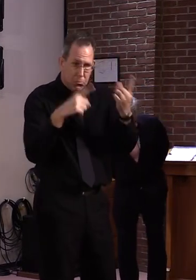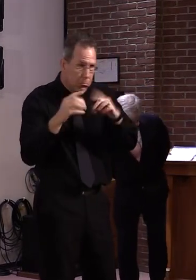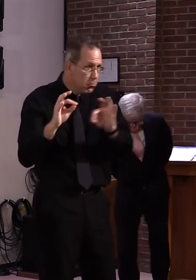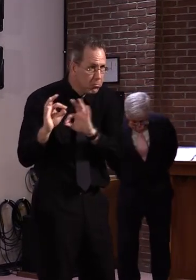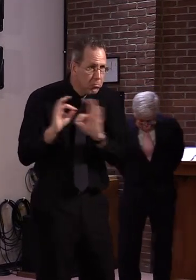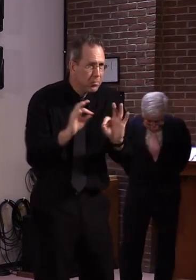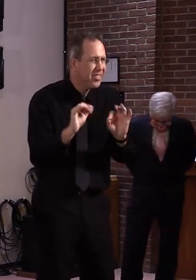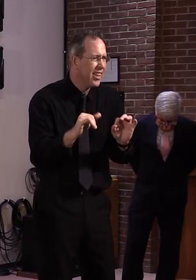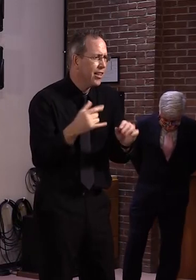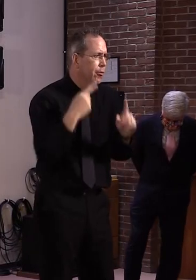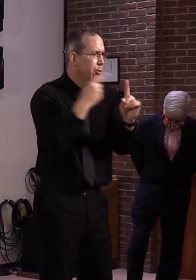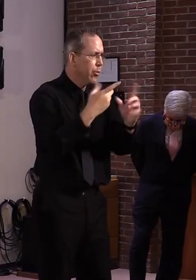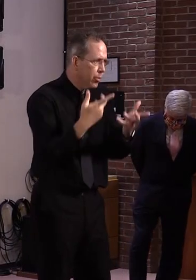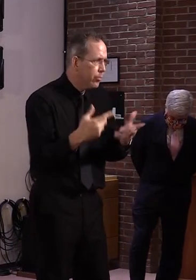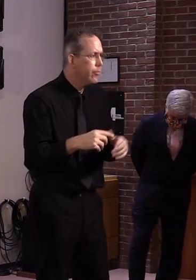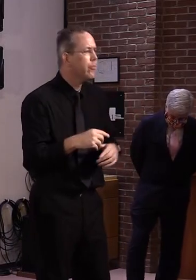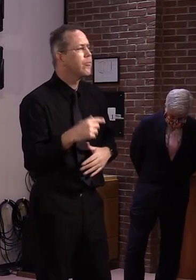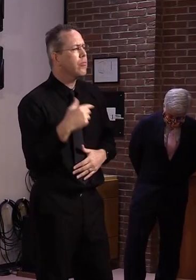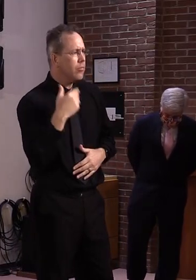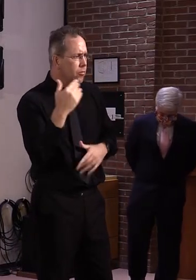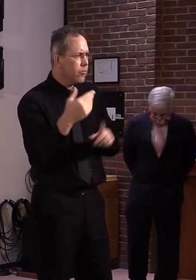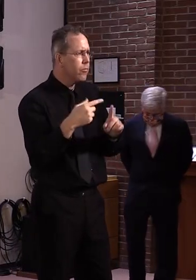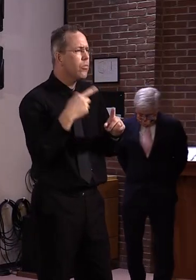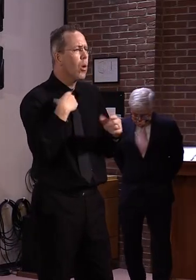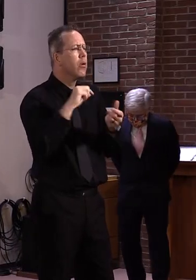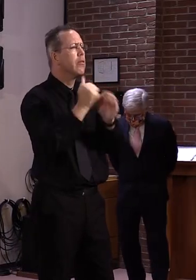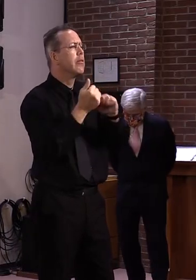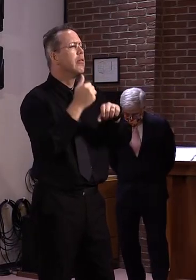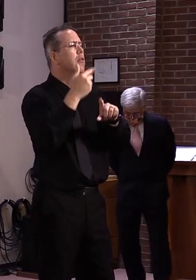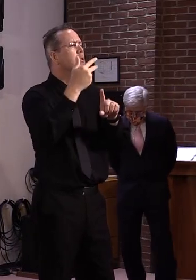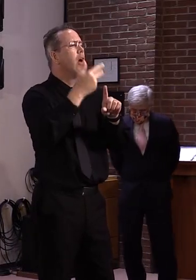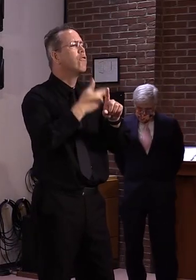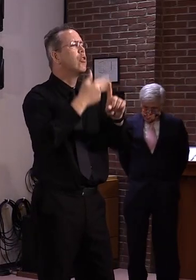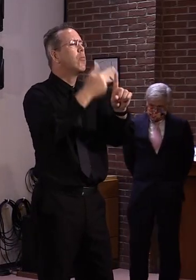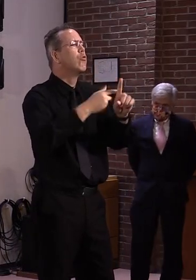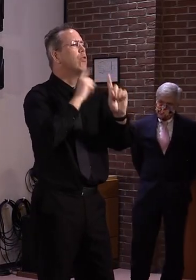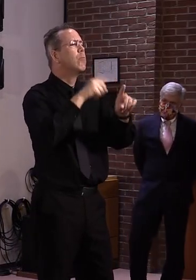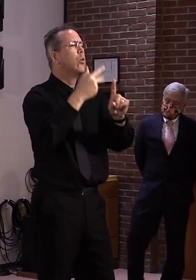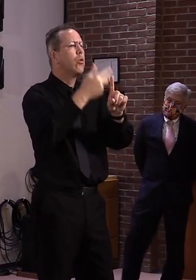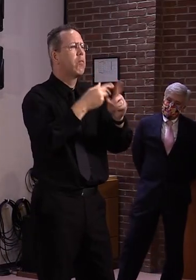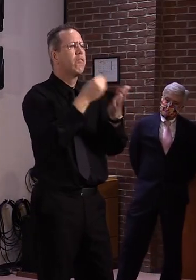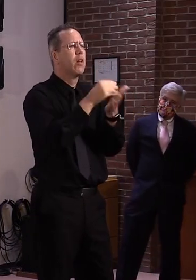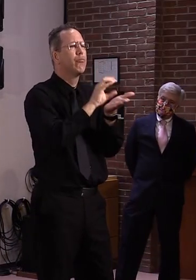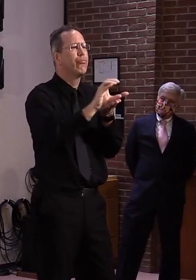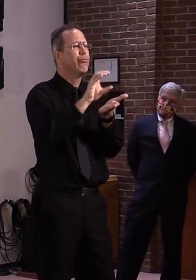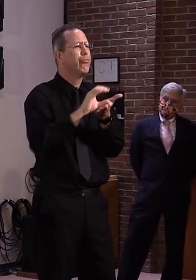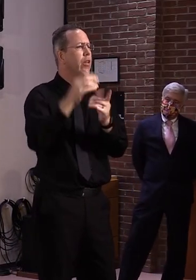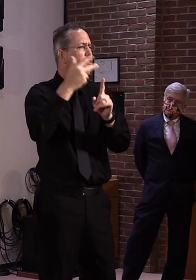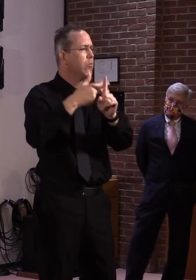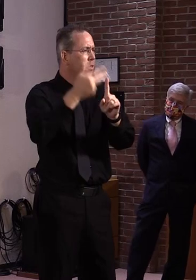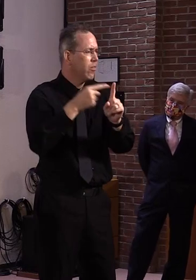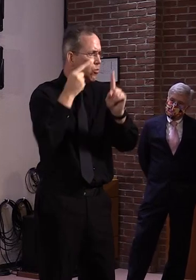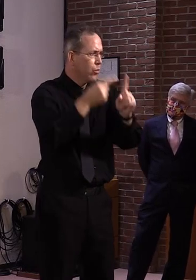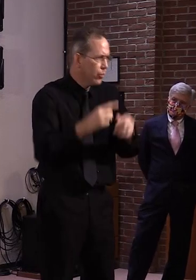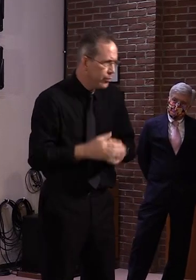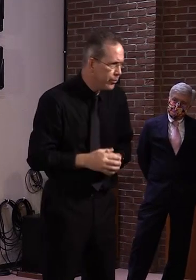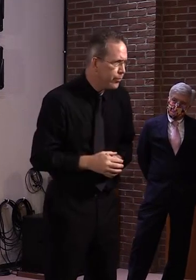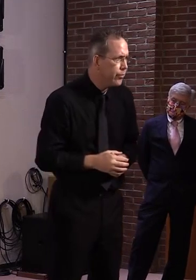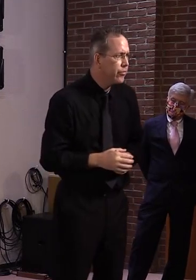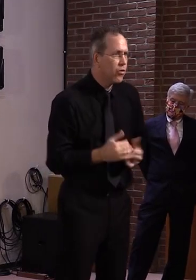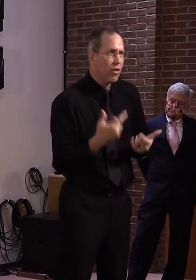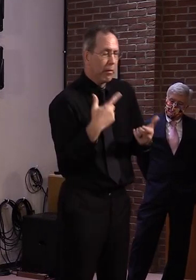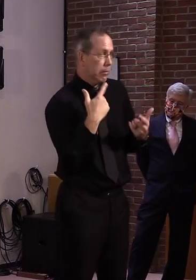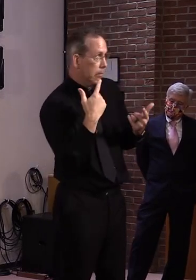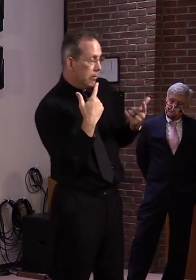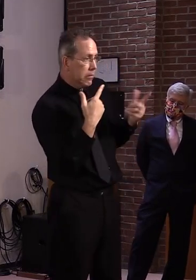quarterly budget to get us through this initial stage. And then we'll figure out what the federal government is going to do and whether